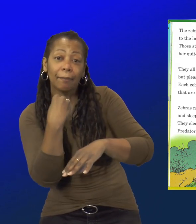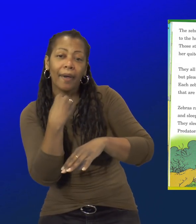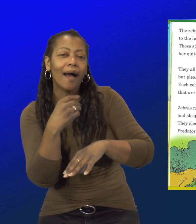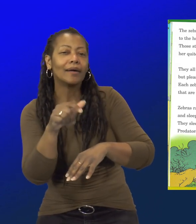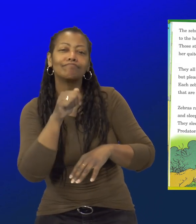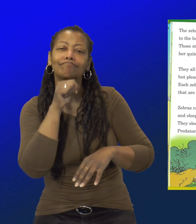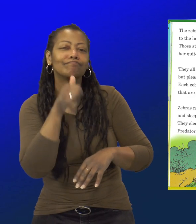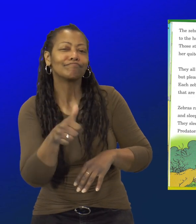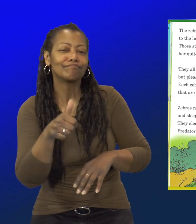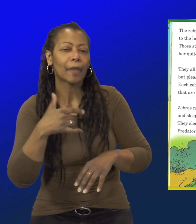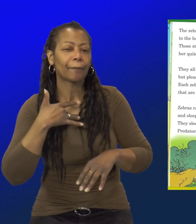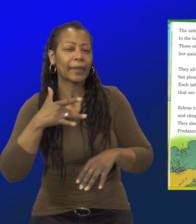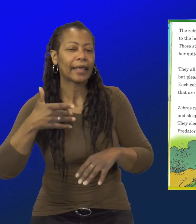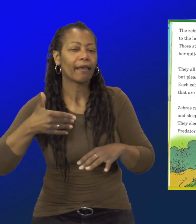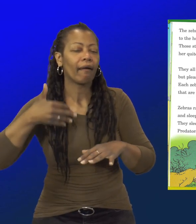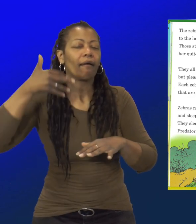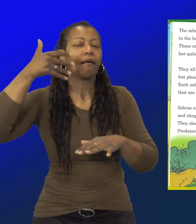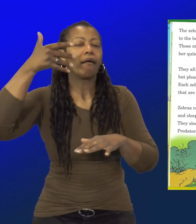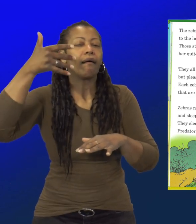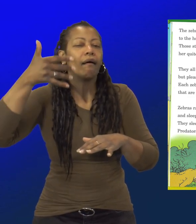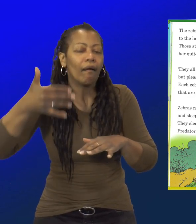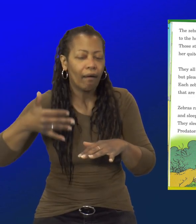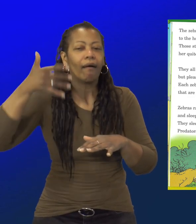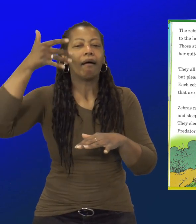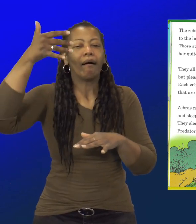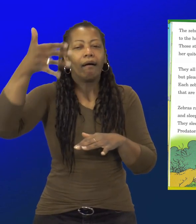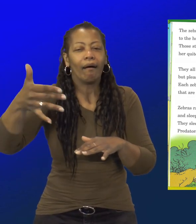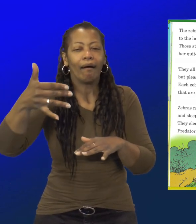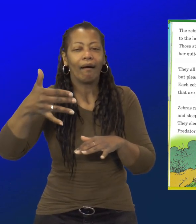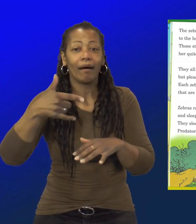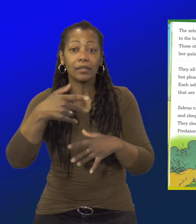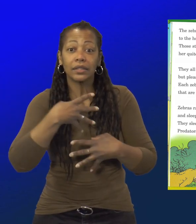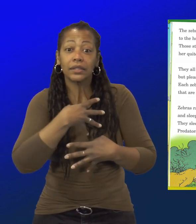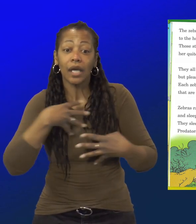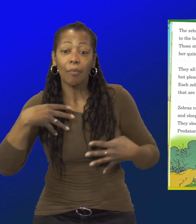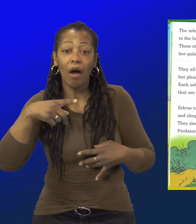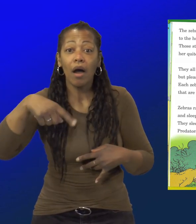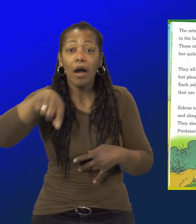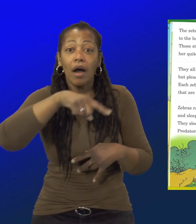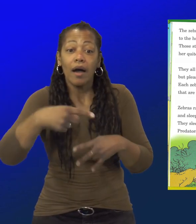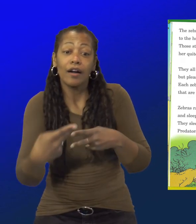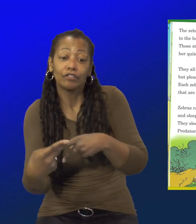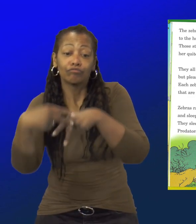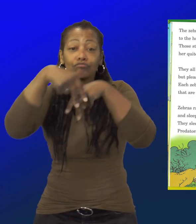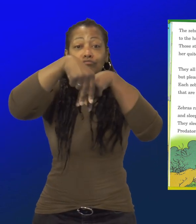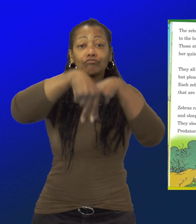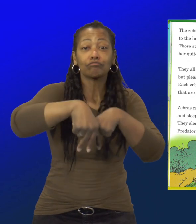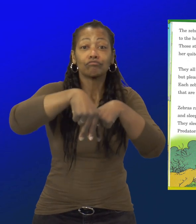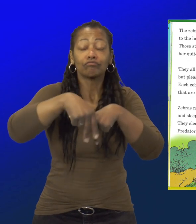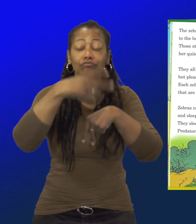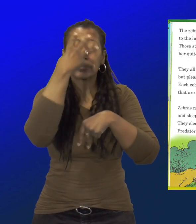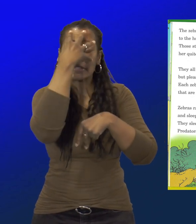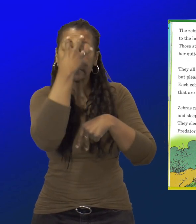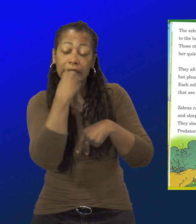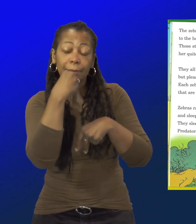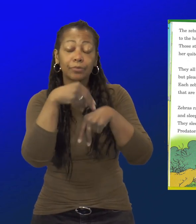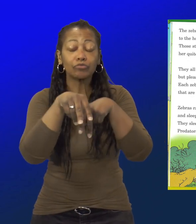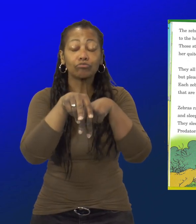Each zebra has stripes that are one of a kind. Zebras rarely lie